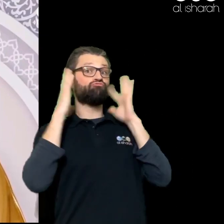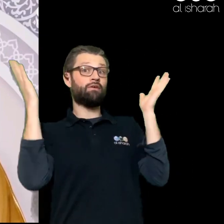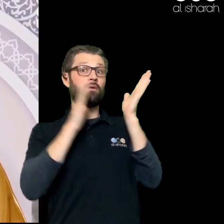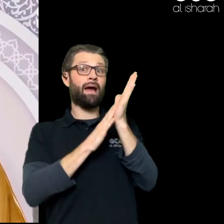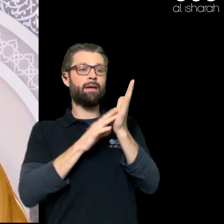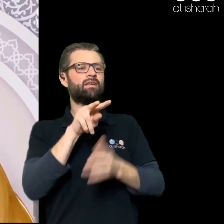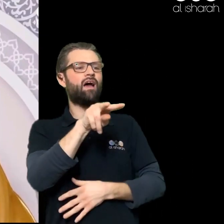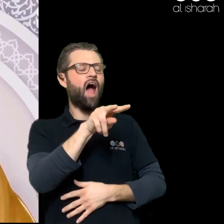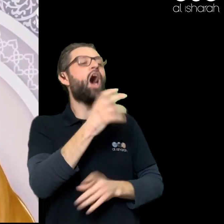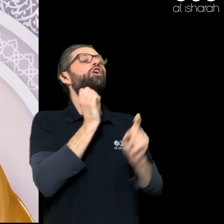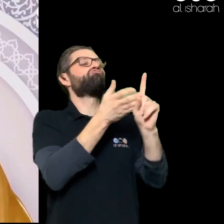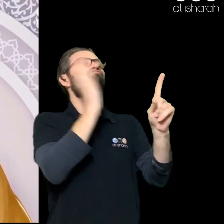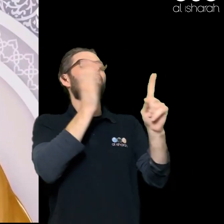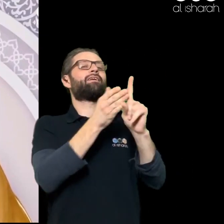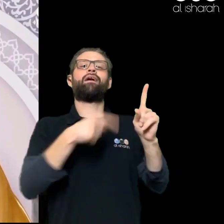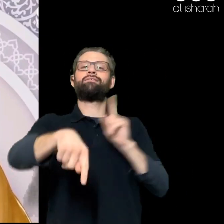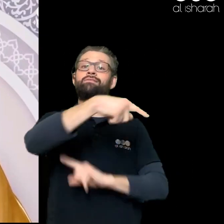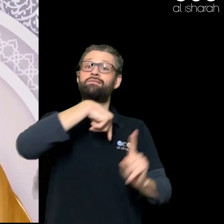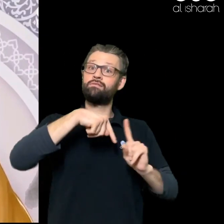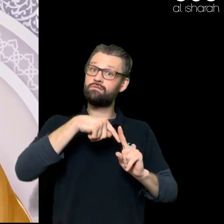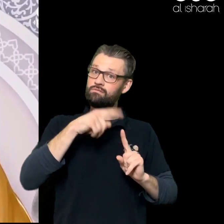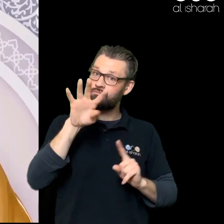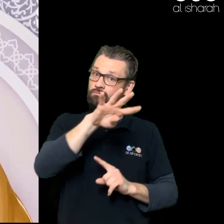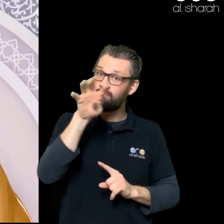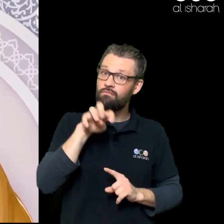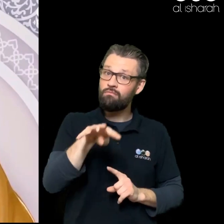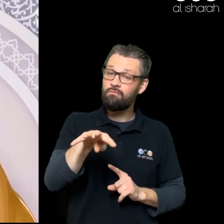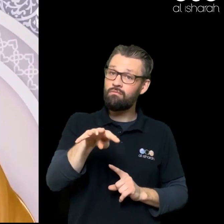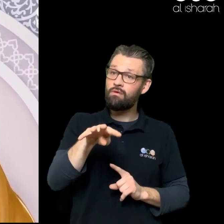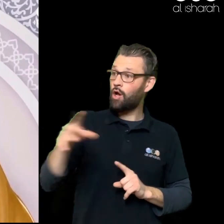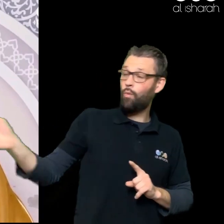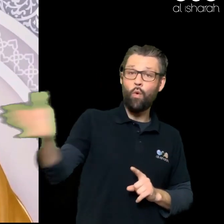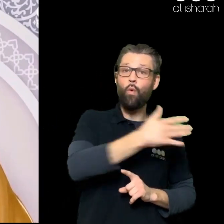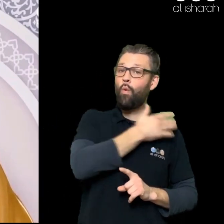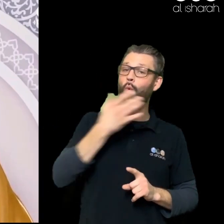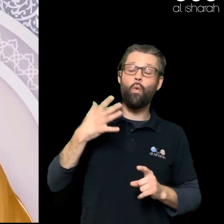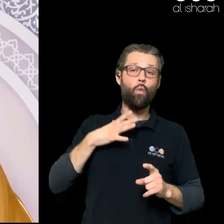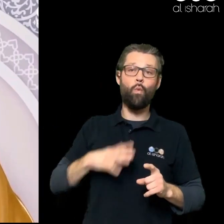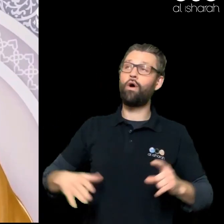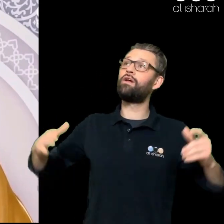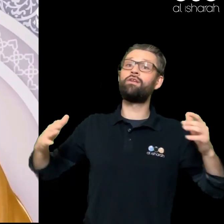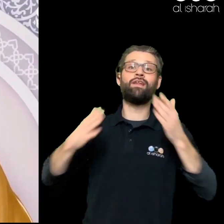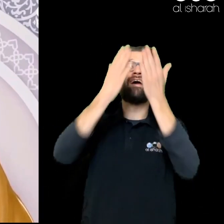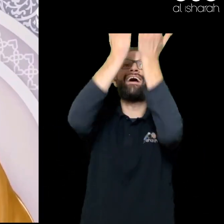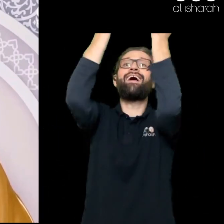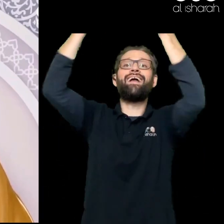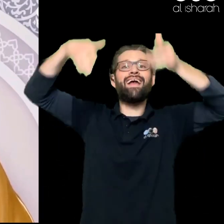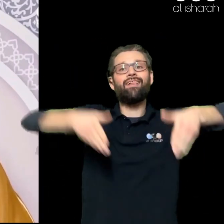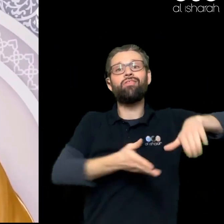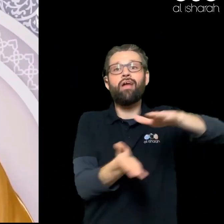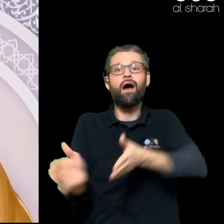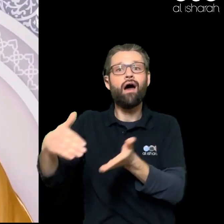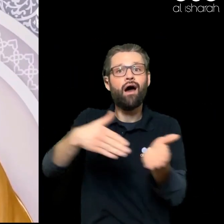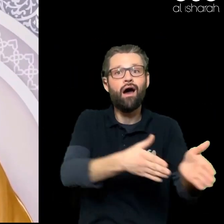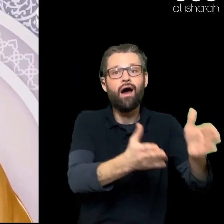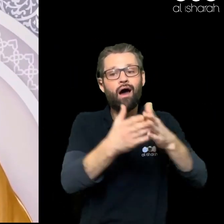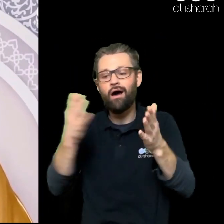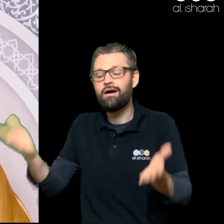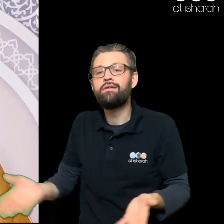Drink From The Great Pond Known As Al Kothar We All Want The Intercession Of Muhammad Peace Be Upon Will He Recognize Us